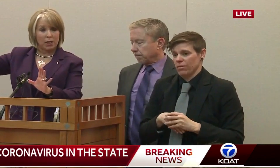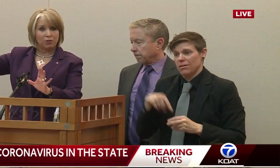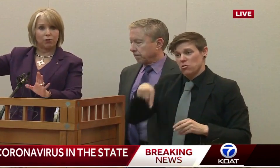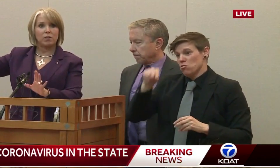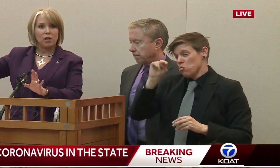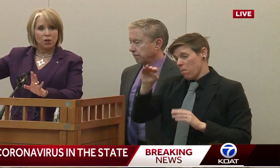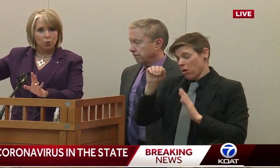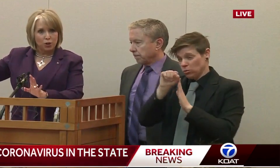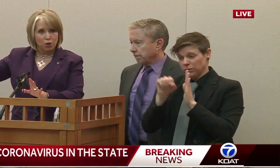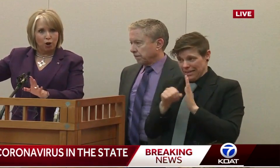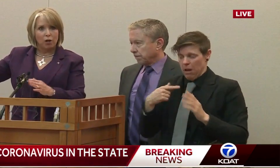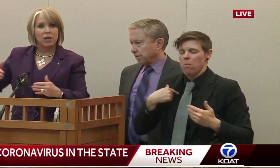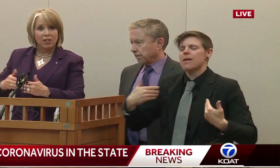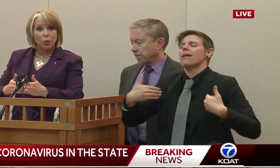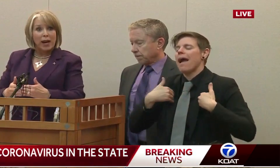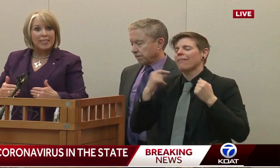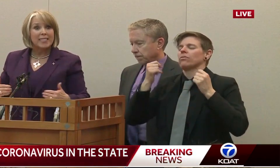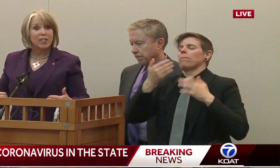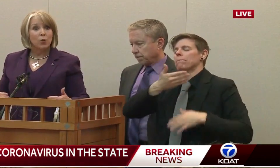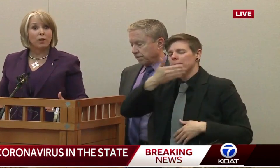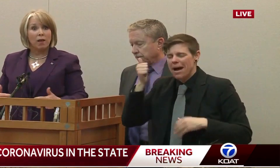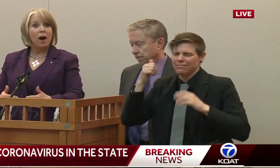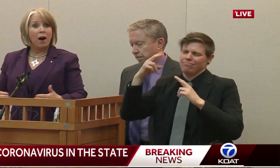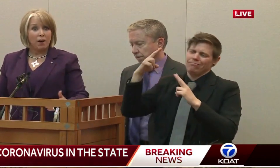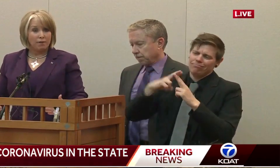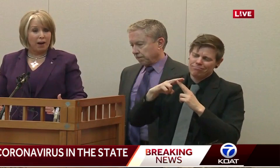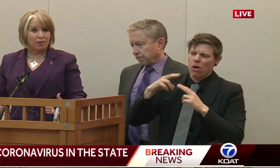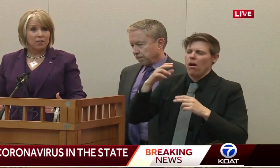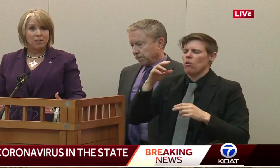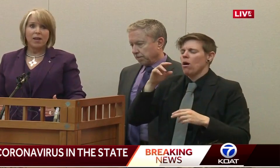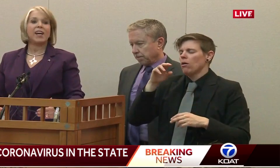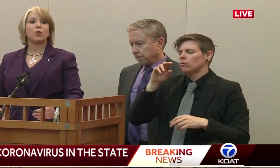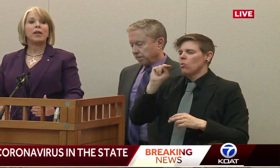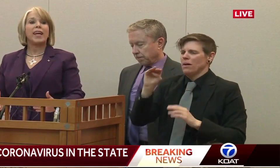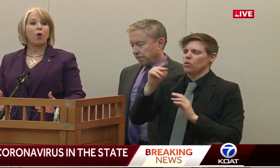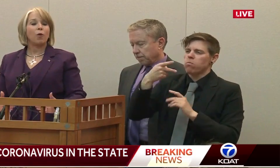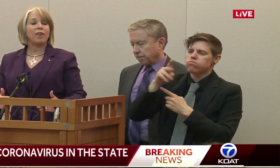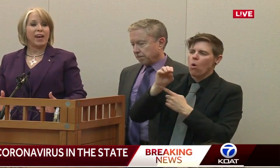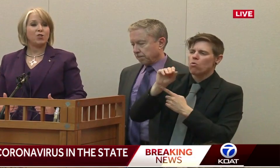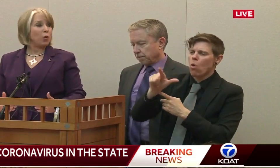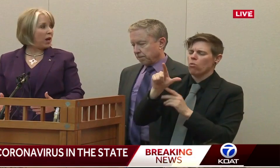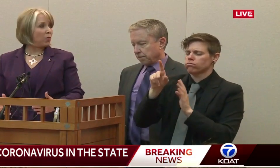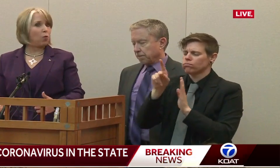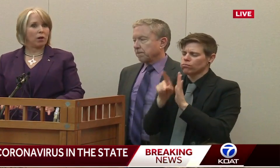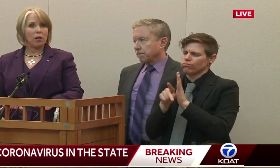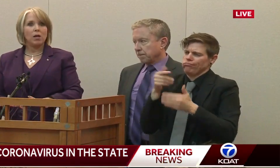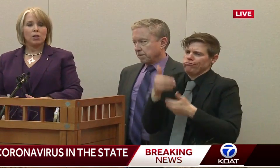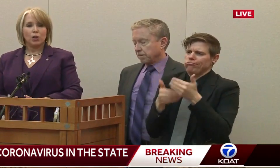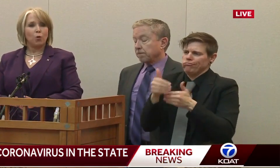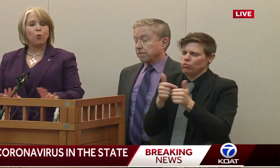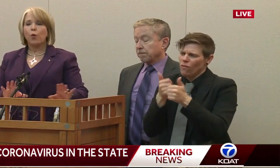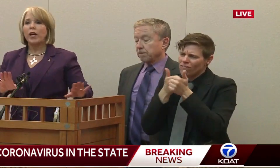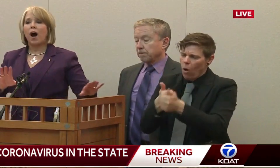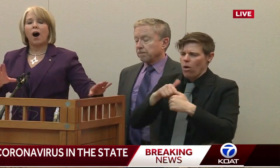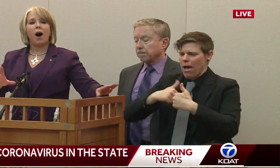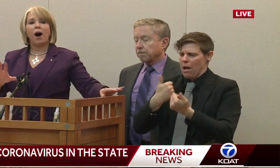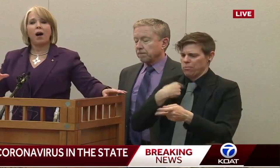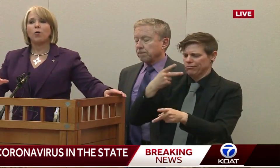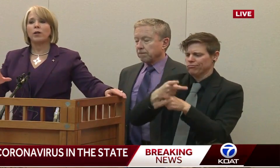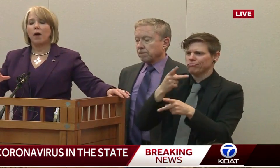communities and countries with SARS, as we had to deal with HANA virus, as we dealt with H1N1. So